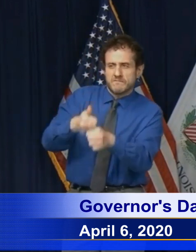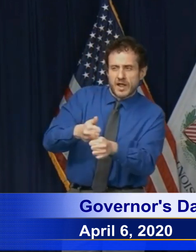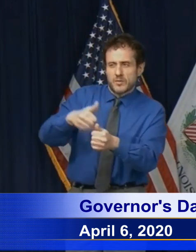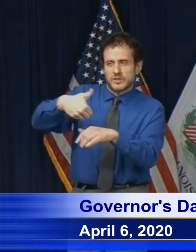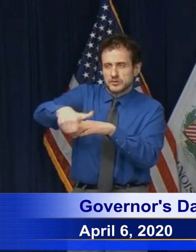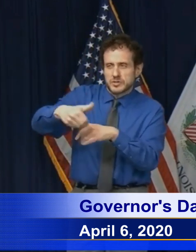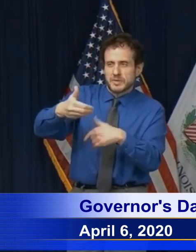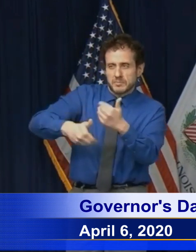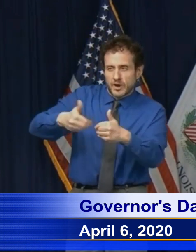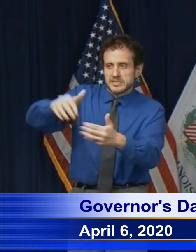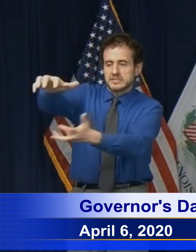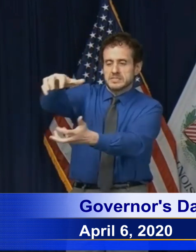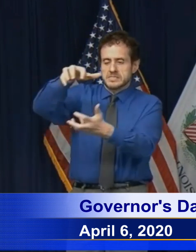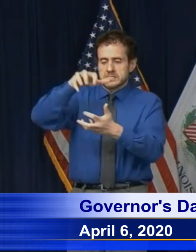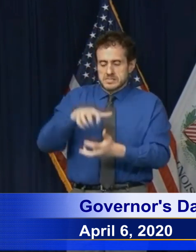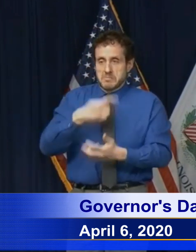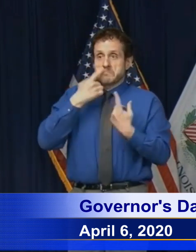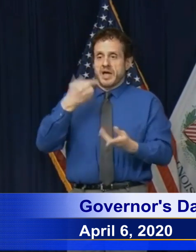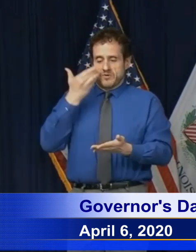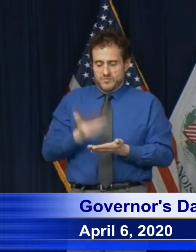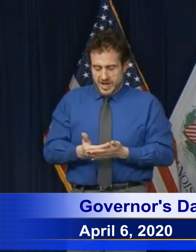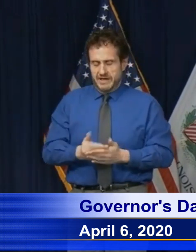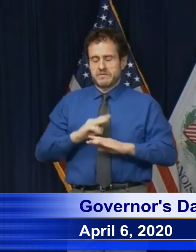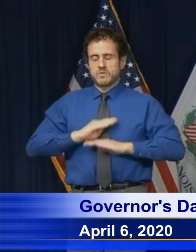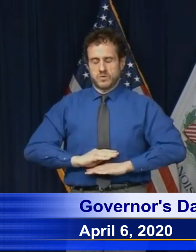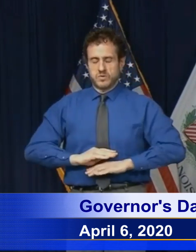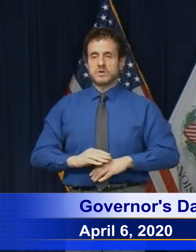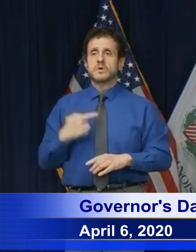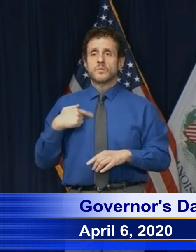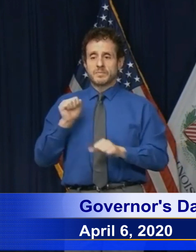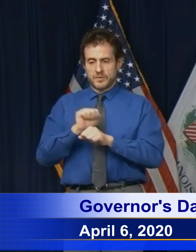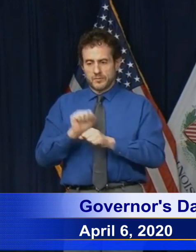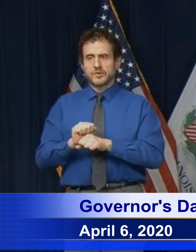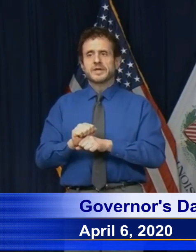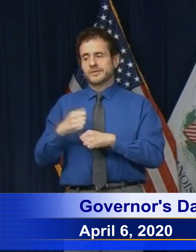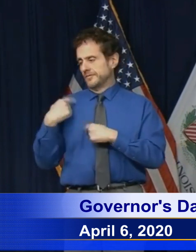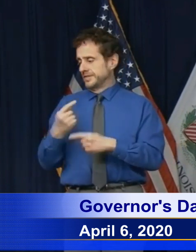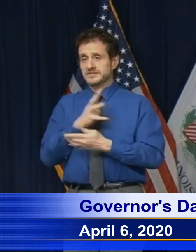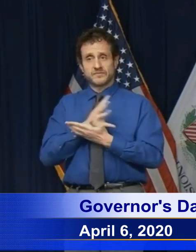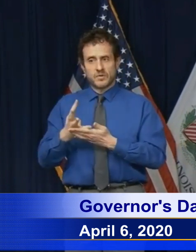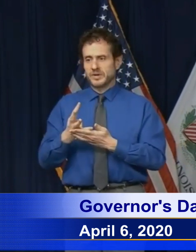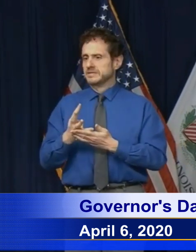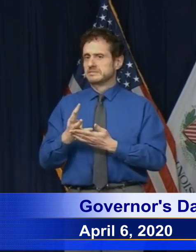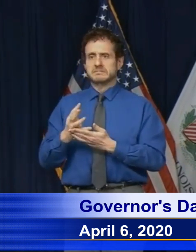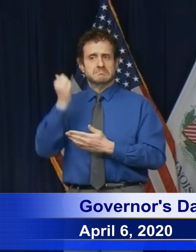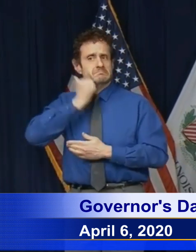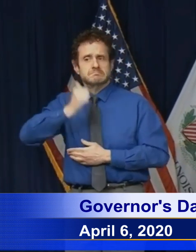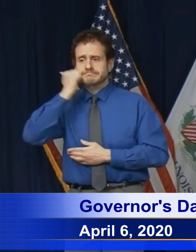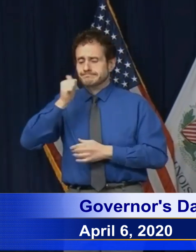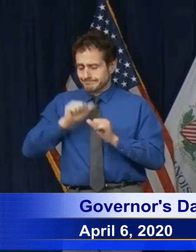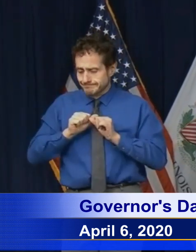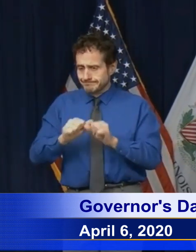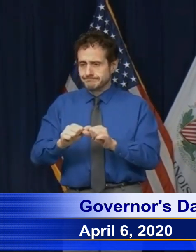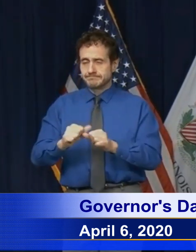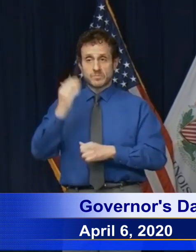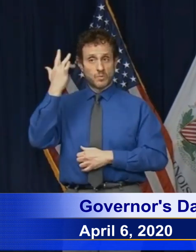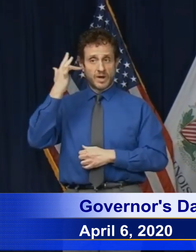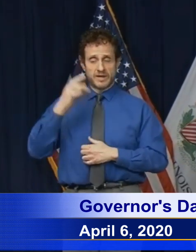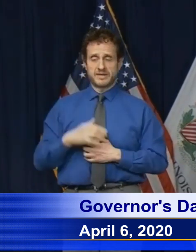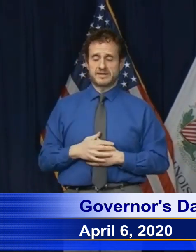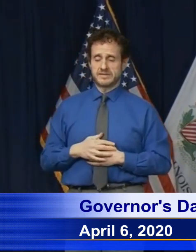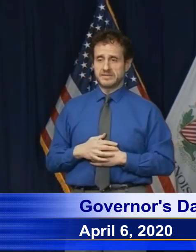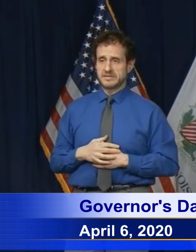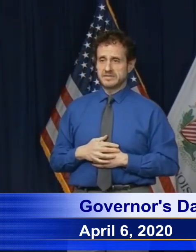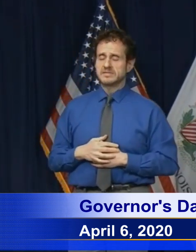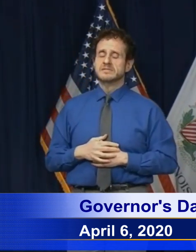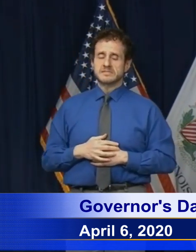doing this day in and day out, again and again over the last four weeks or so. Here's why. We need to outfit